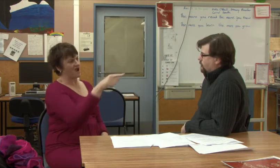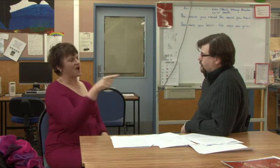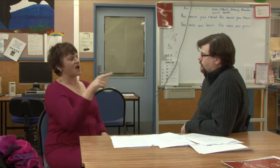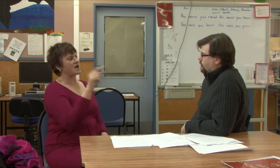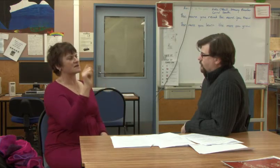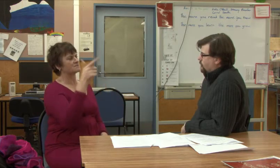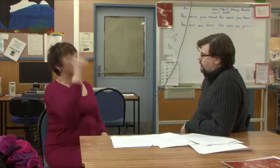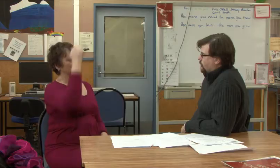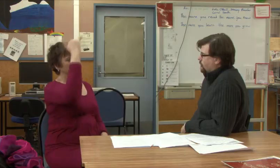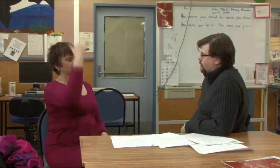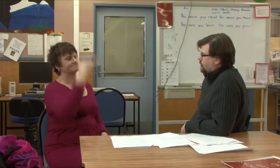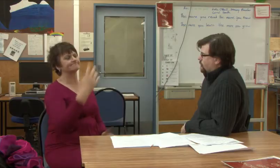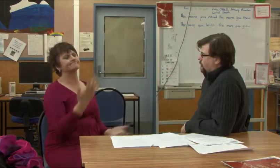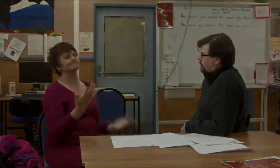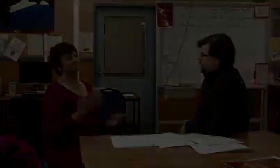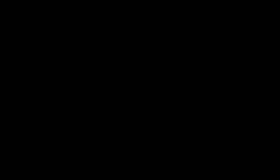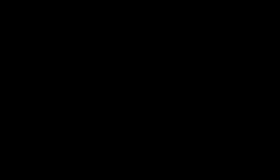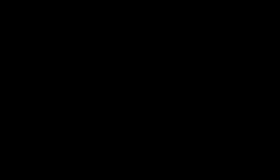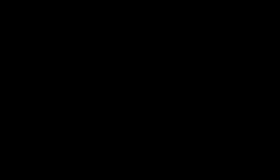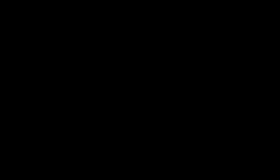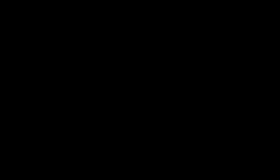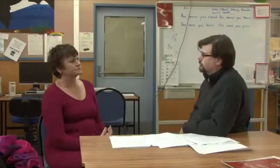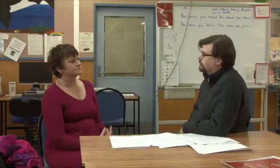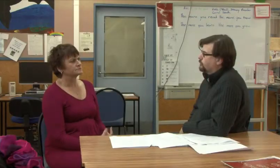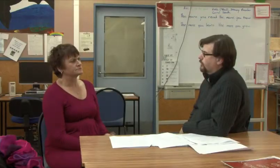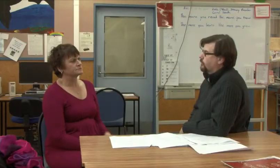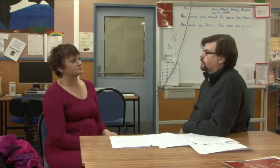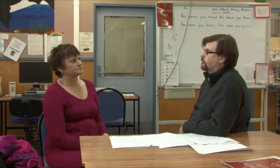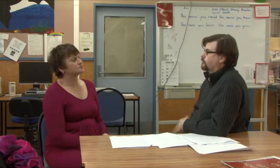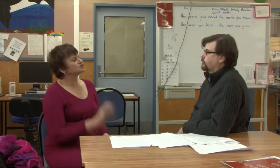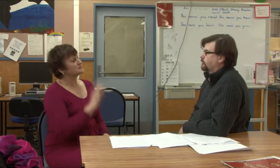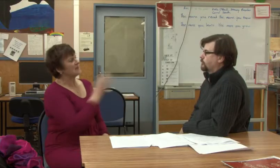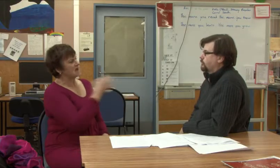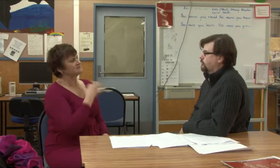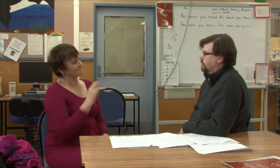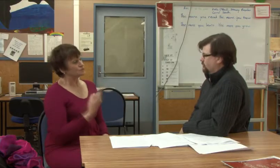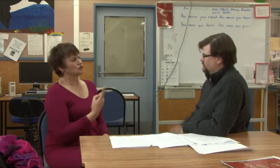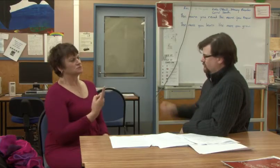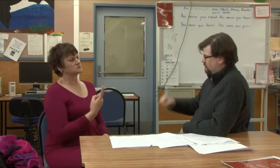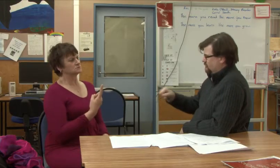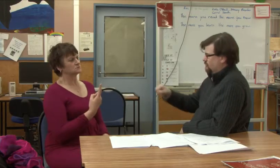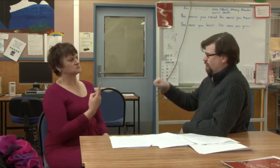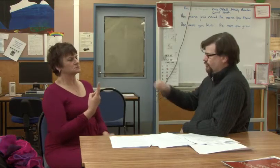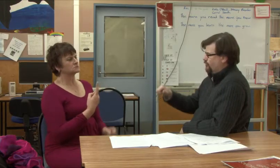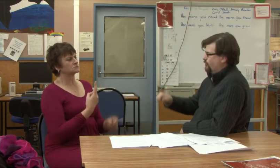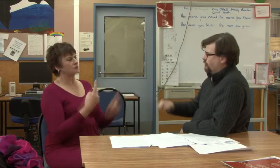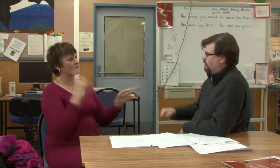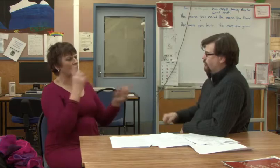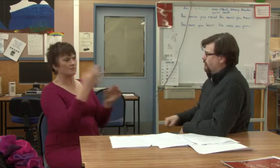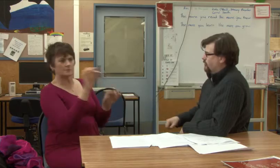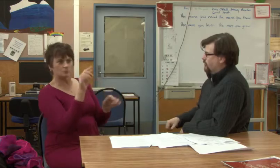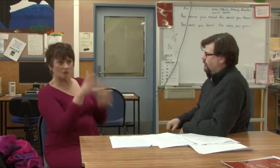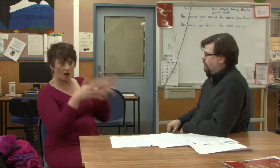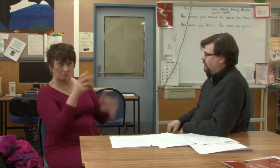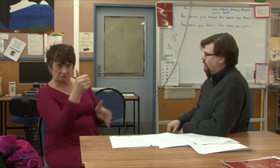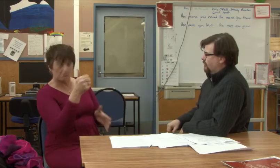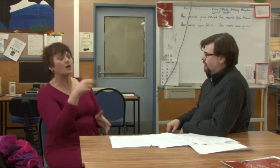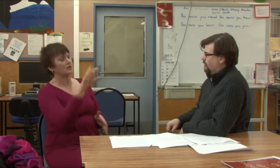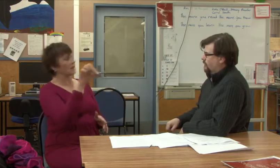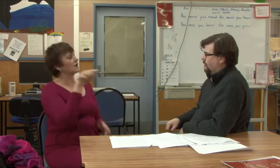And they said that they hadn't known but it was the boss that had decided that. They should ask first so that I'm able to decide whether